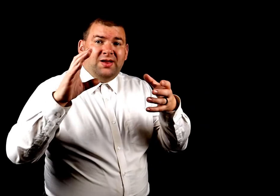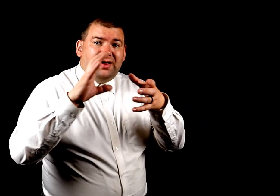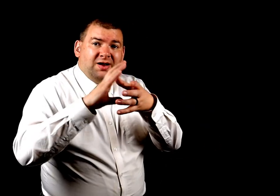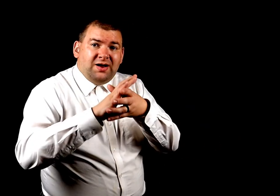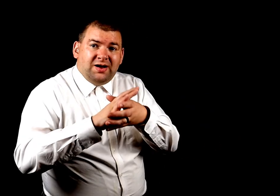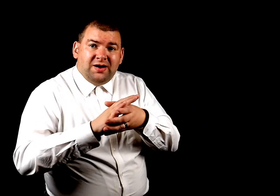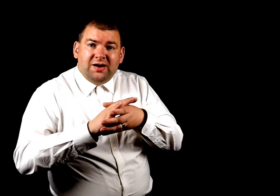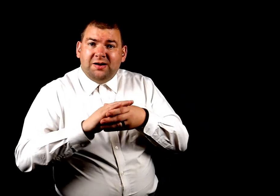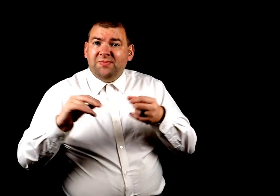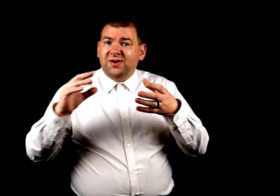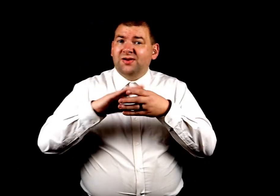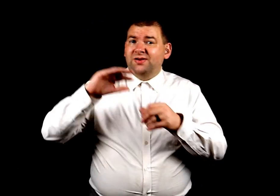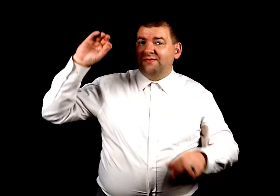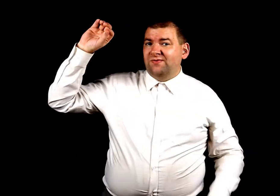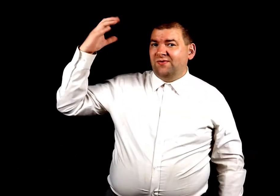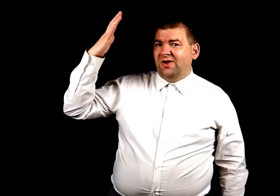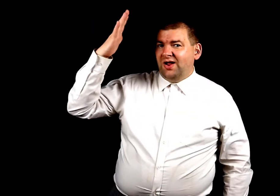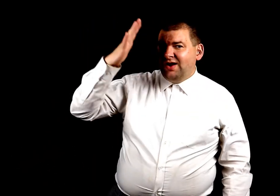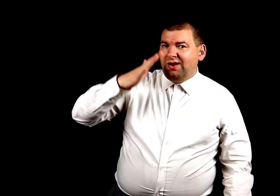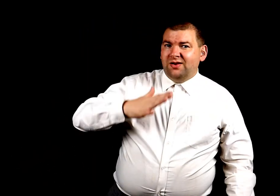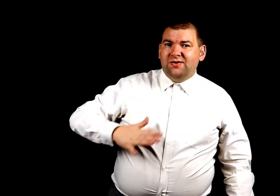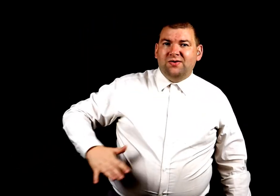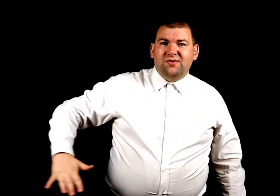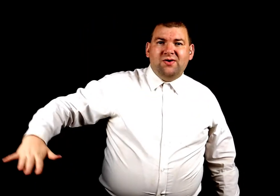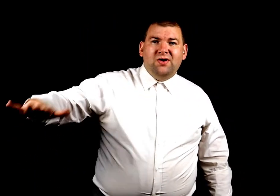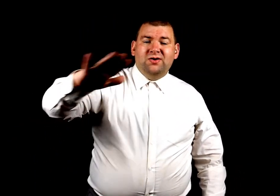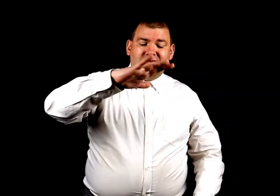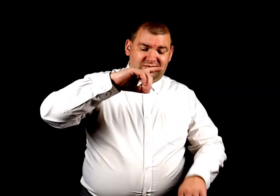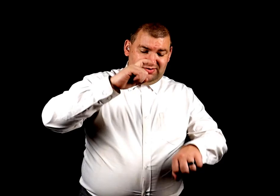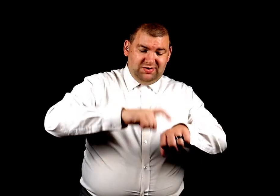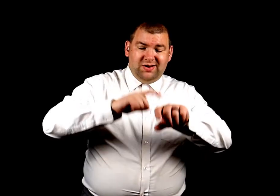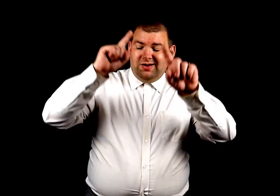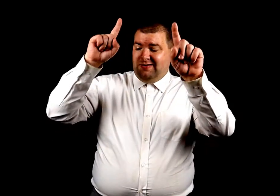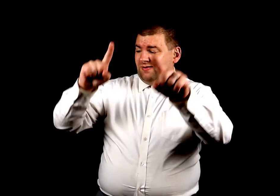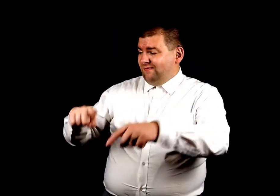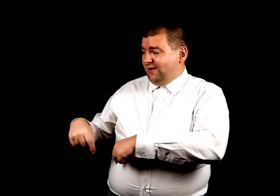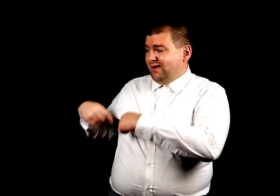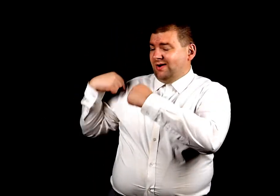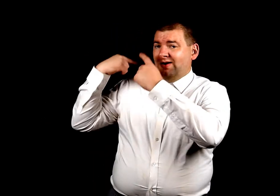A message of grace across the sands of time